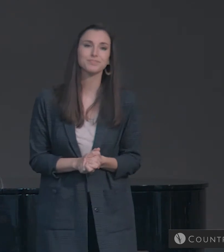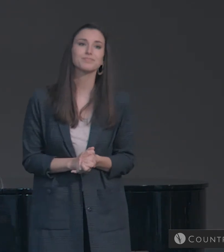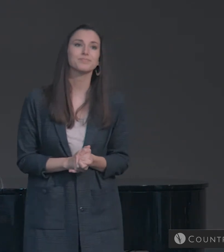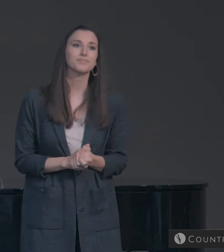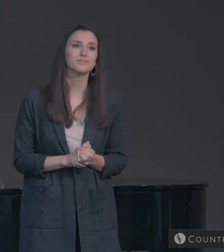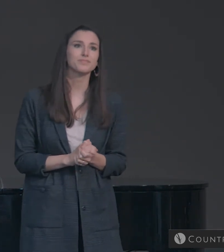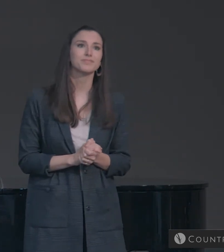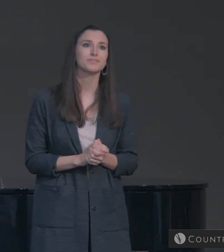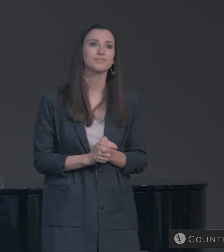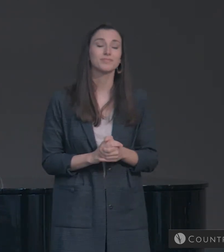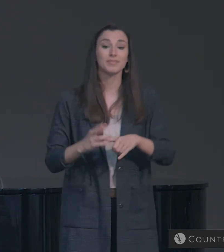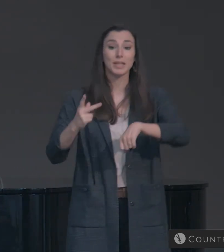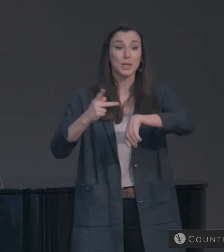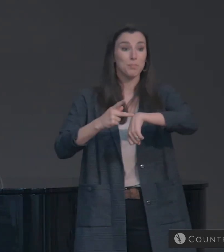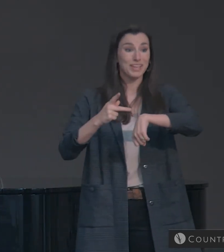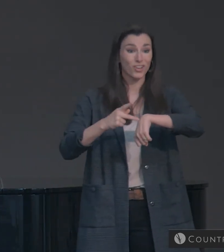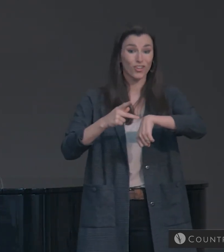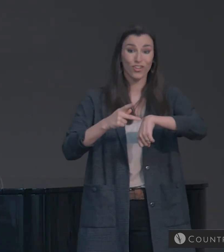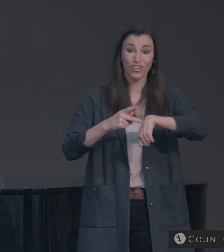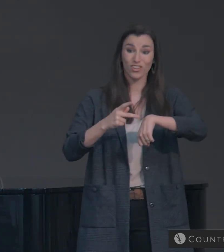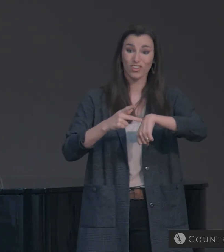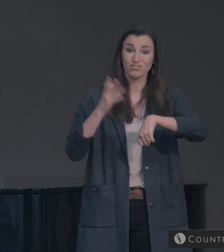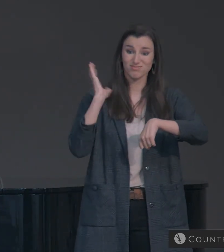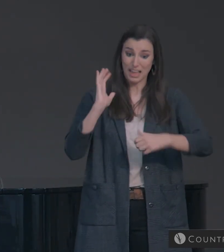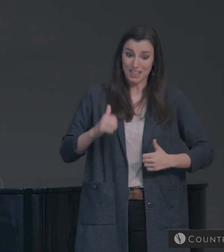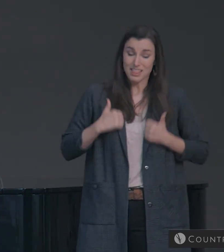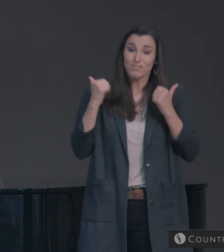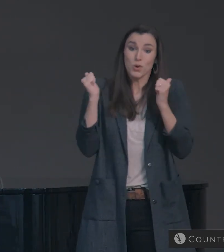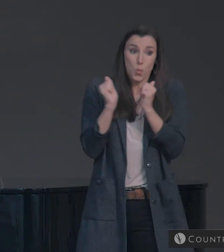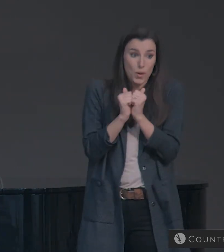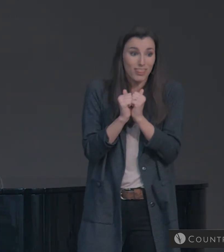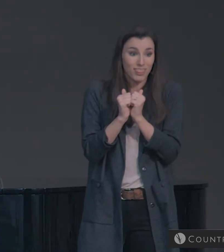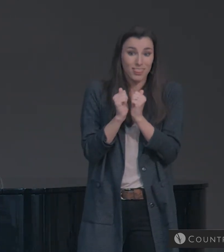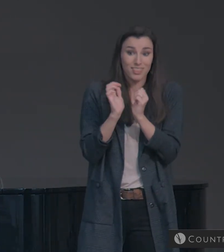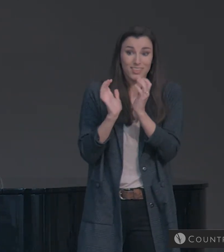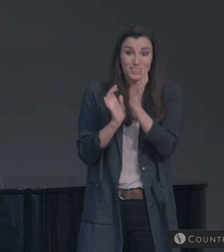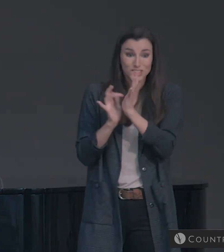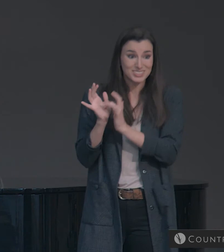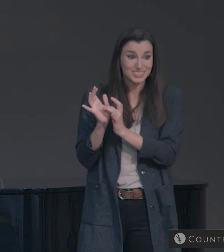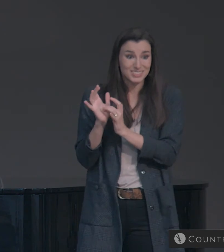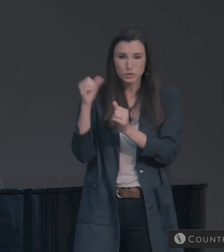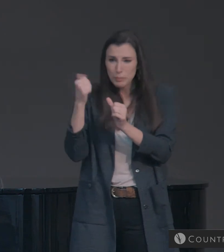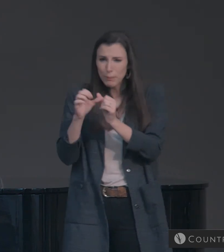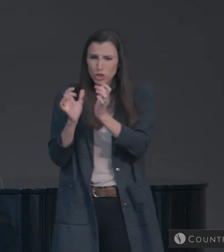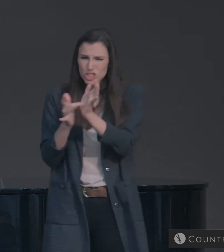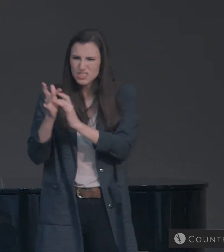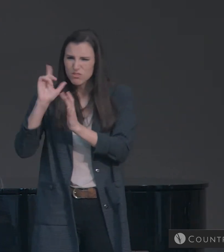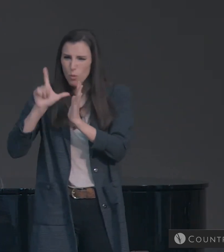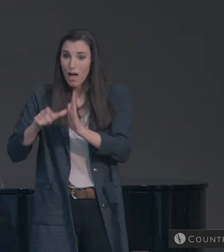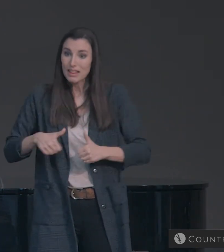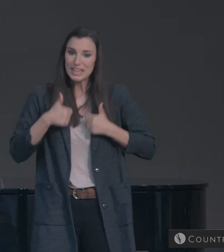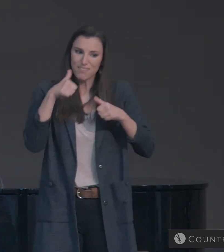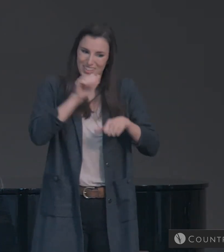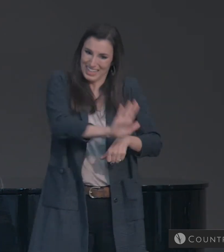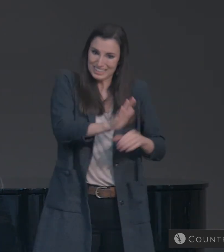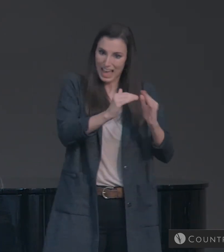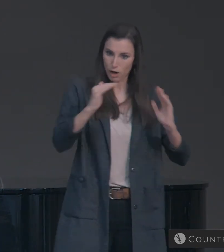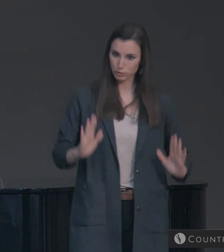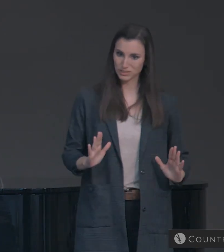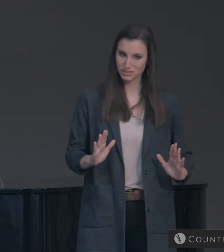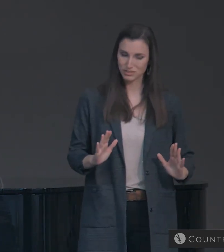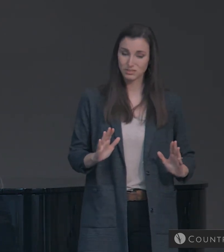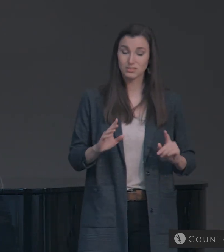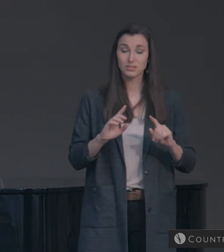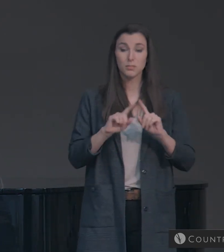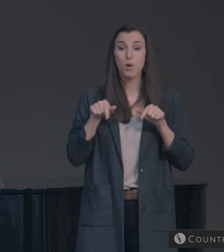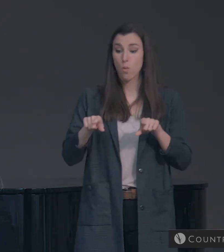Peter lived with Jesus. Actually, for a time, Jesus lived in Peter's house. But during Christ's time on